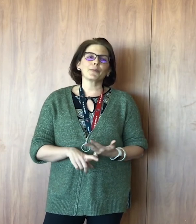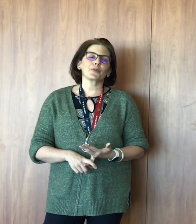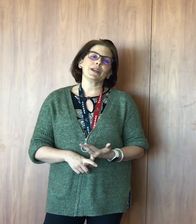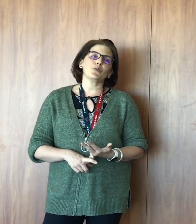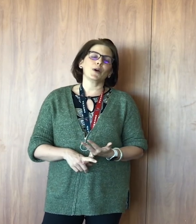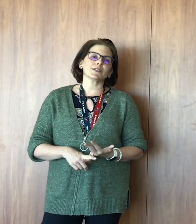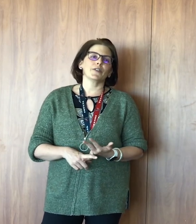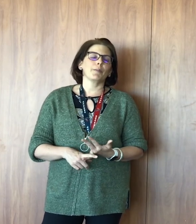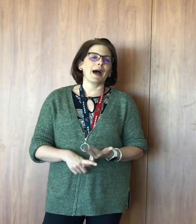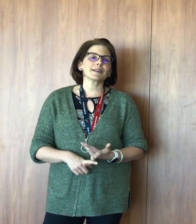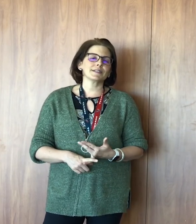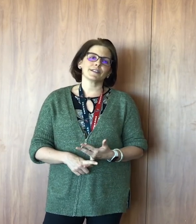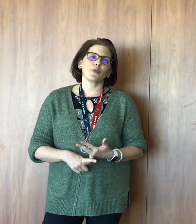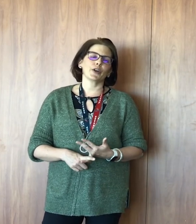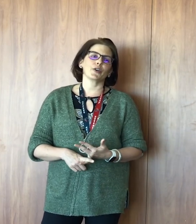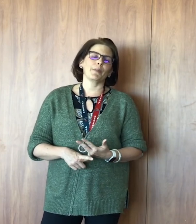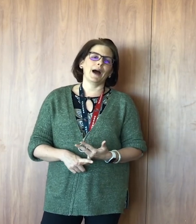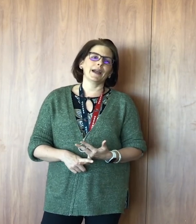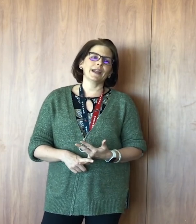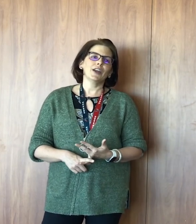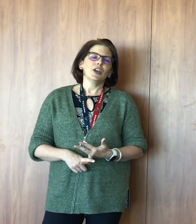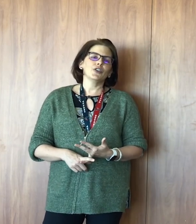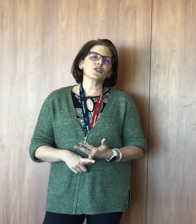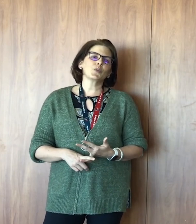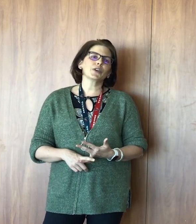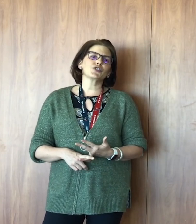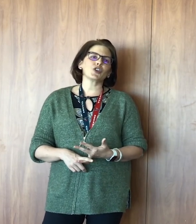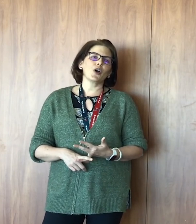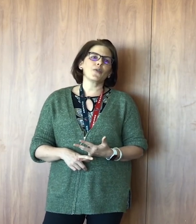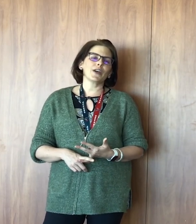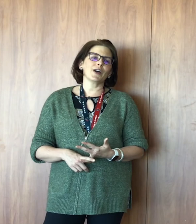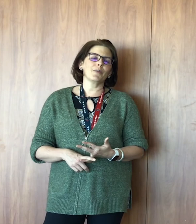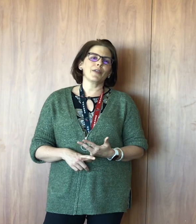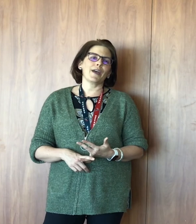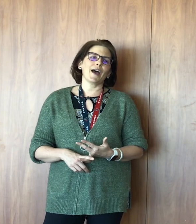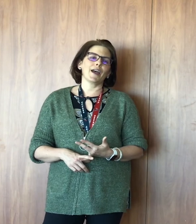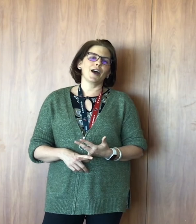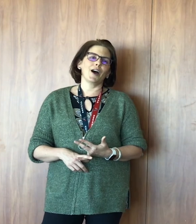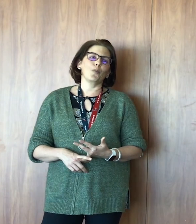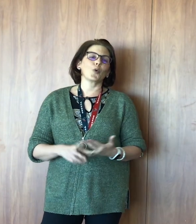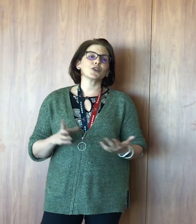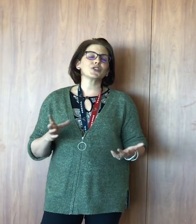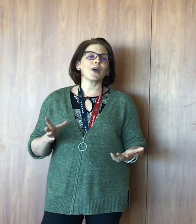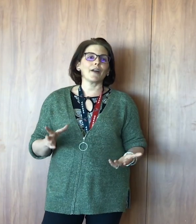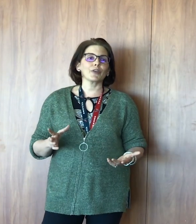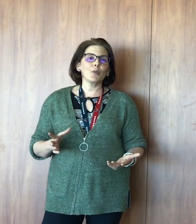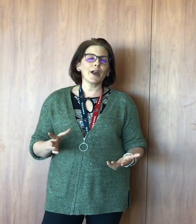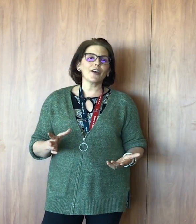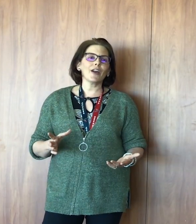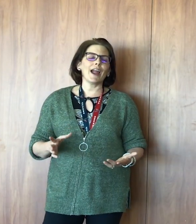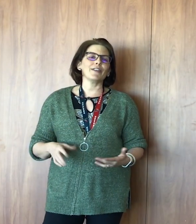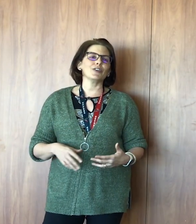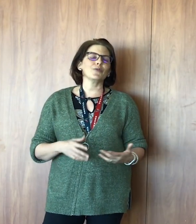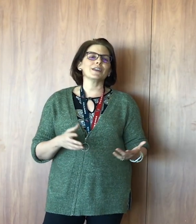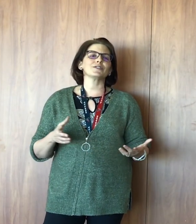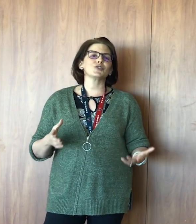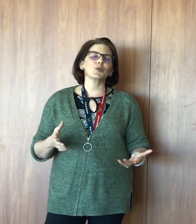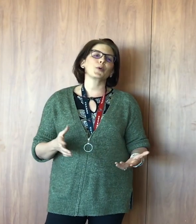read what's on the boxes of what you're buying. You just want to show them that words are everywhere and that you think it's super